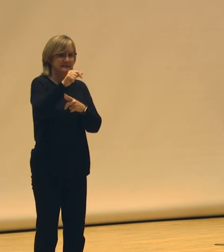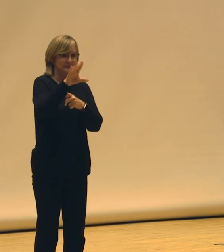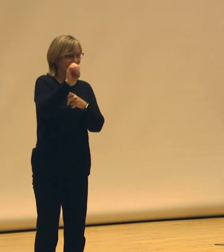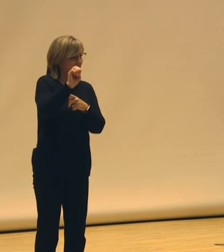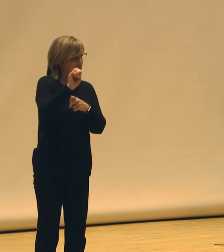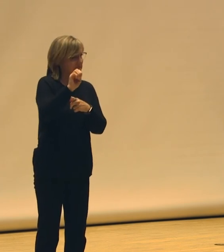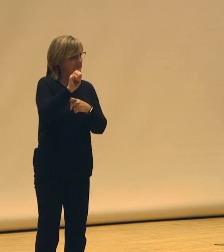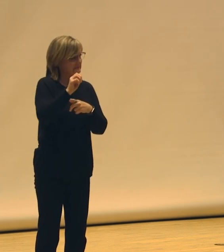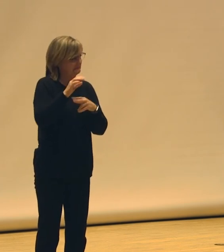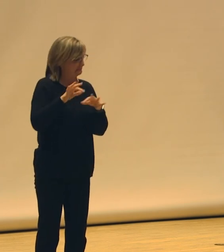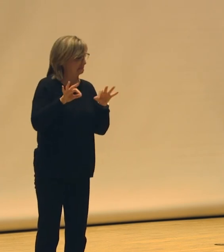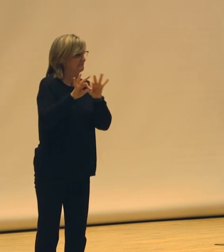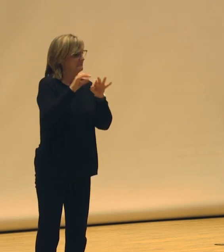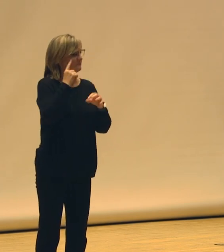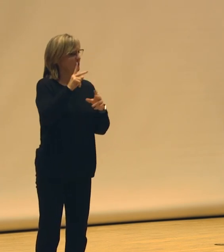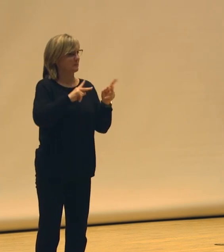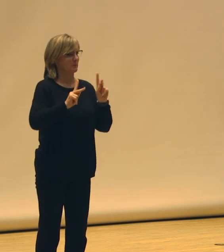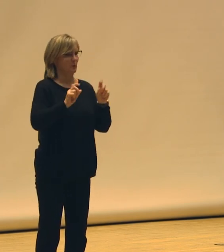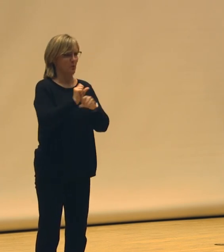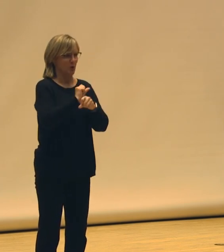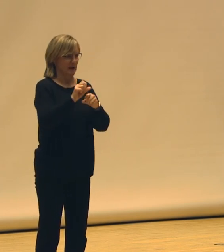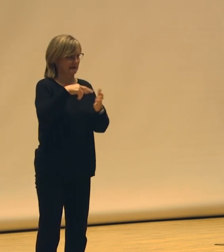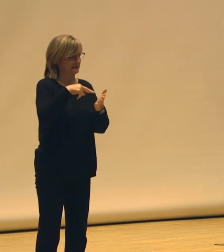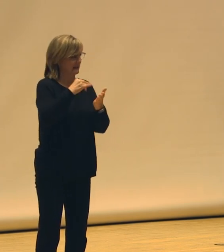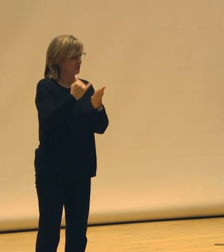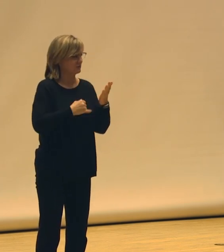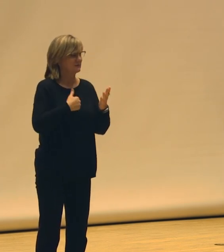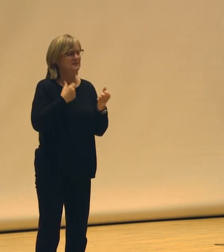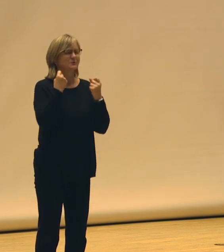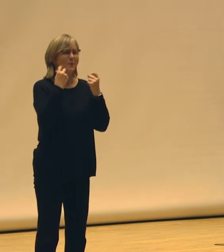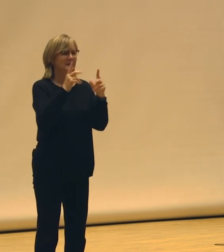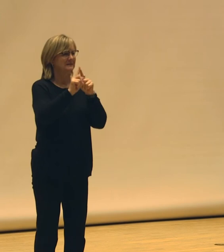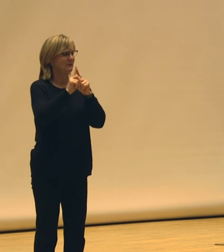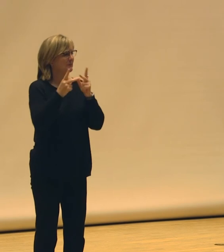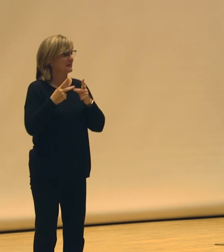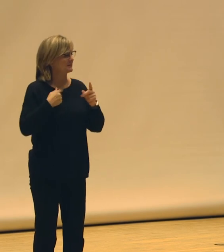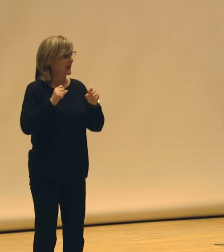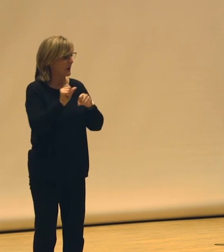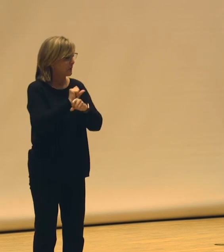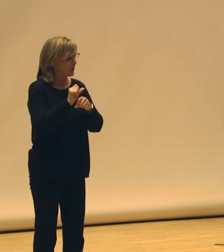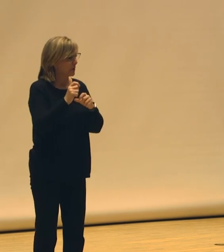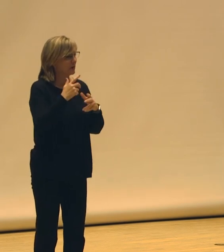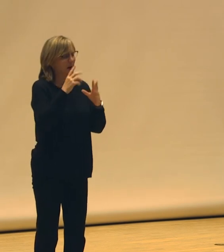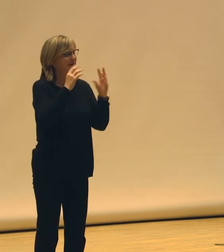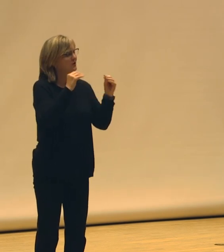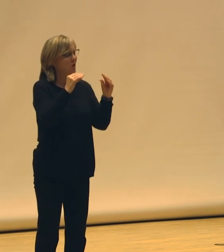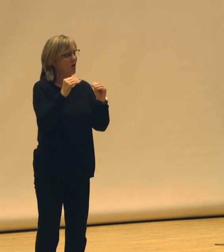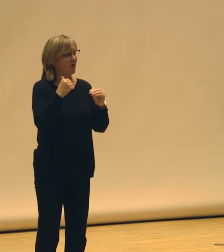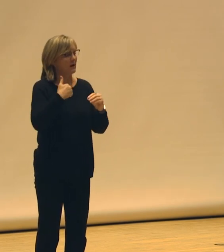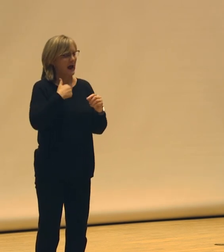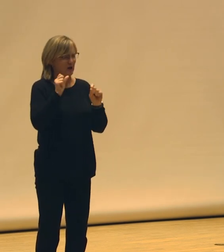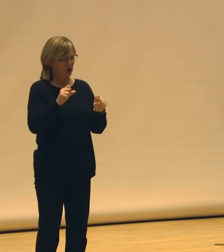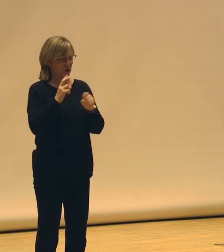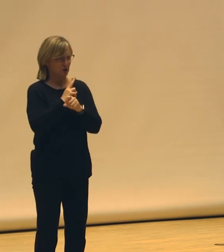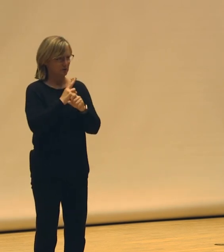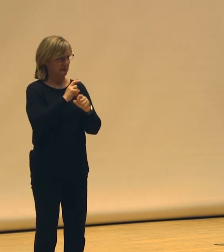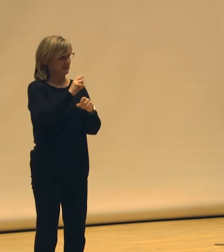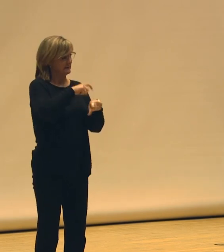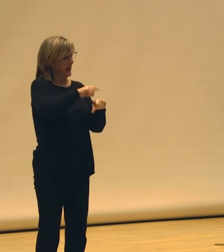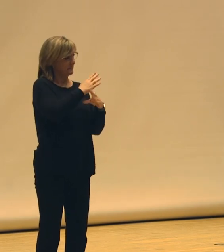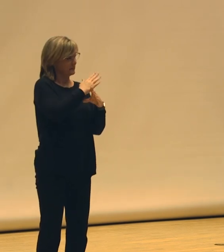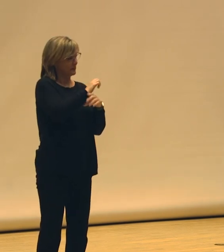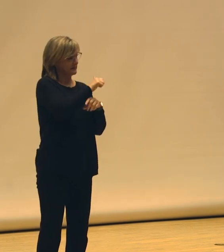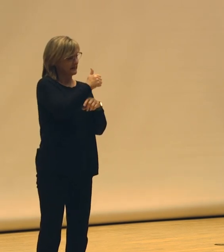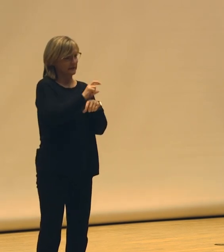premium for those working in the dance arts. There are so many places that I taught at, and I probably could have been using the quiet hours between 10 and 2